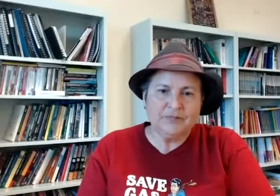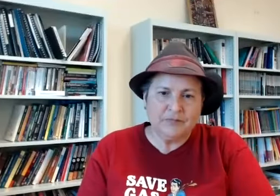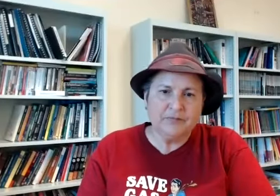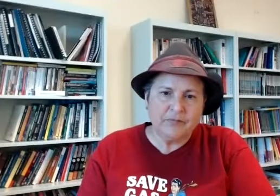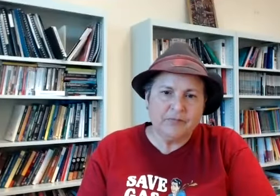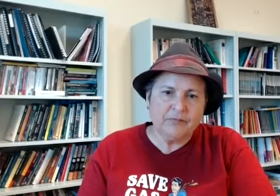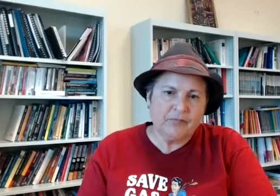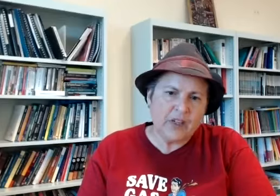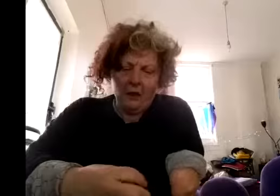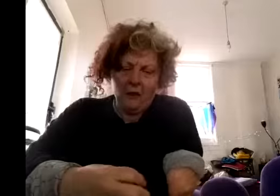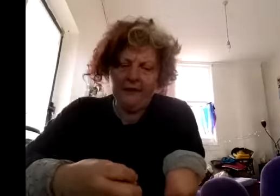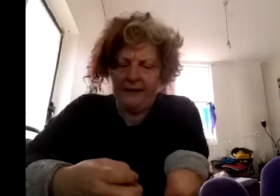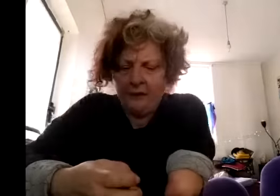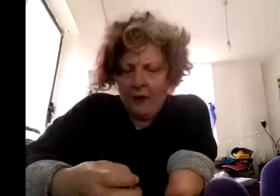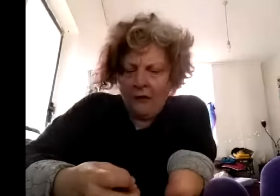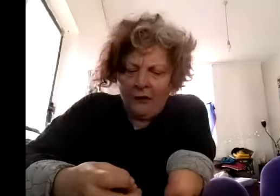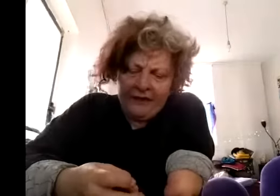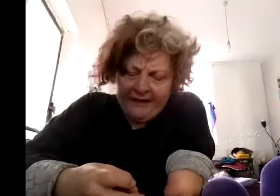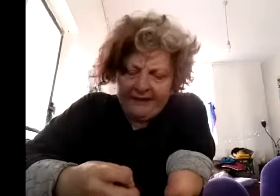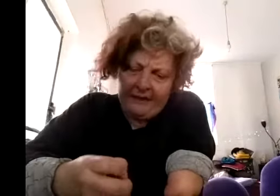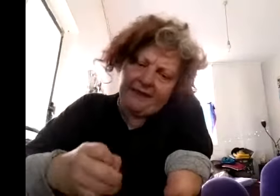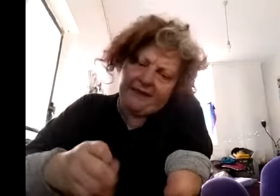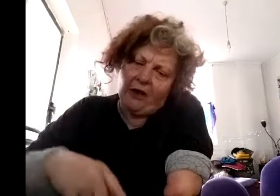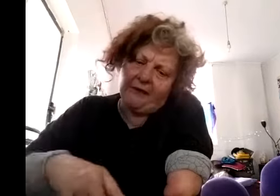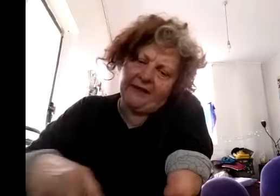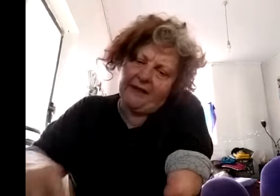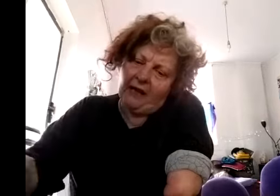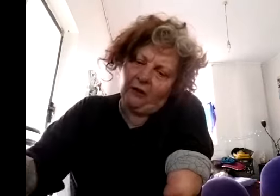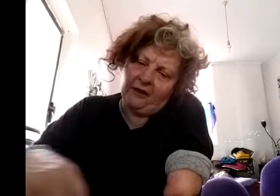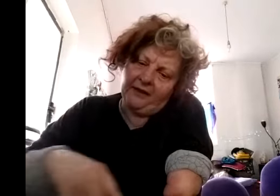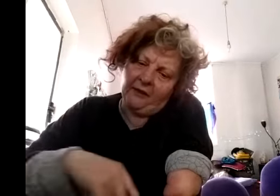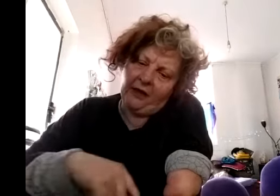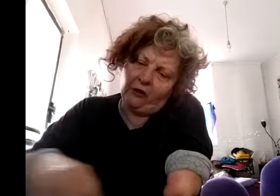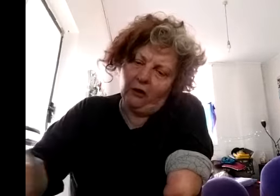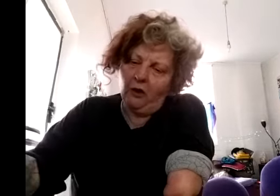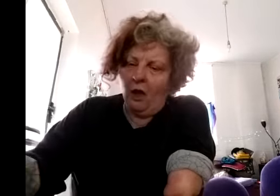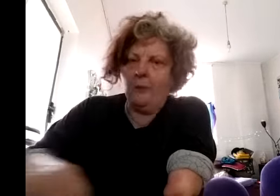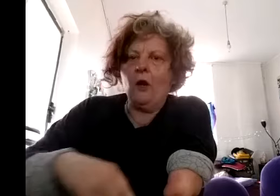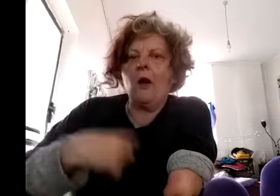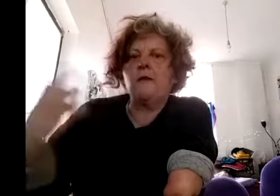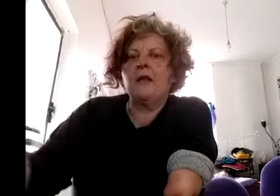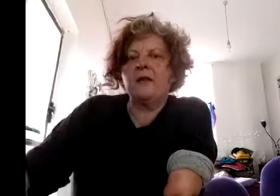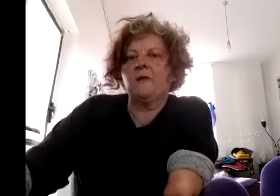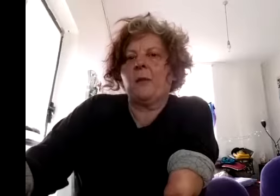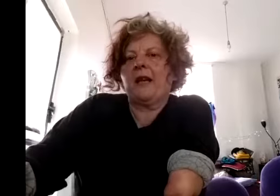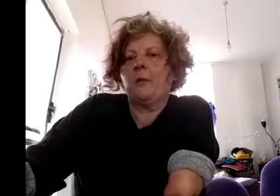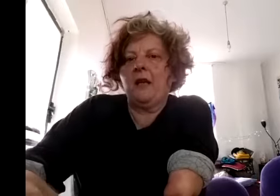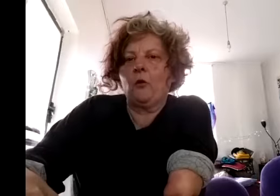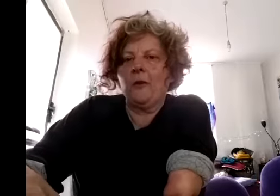crudely yeah i mean i think that's i think that is the next kind of stage of consideration i mean i i find myself back being quipping's